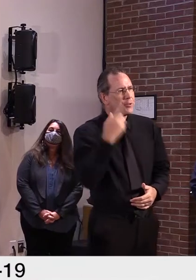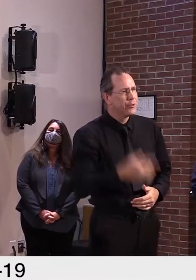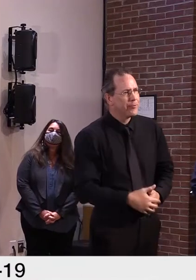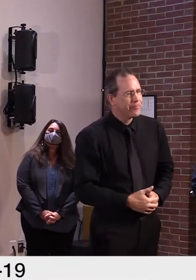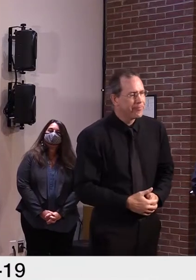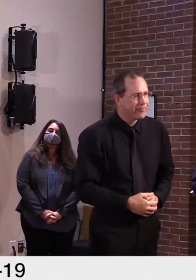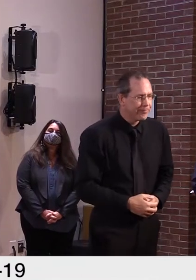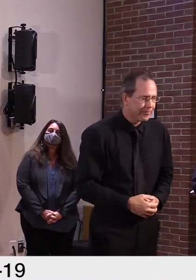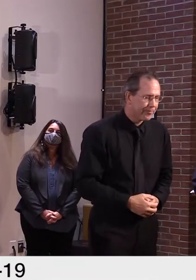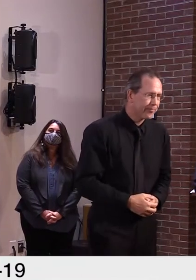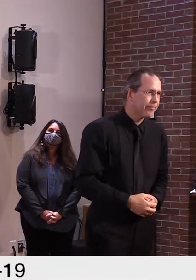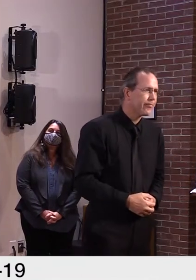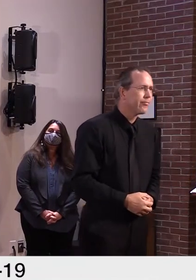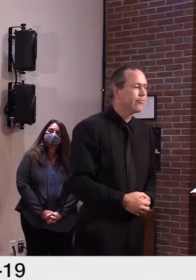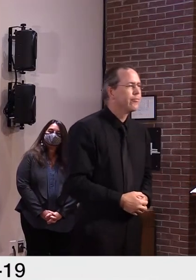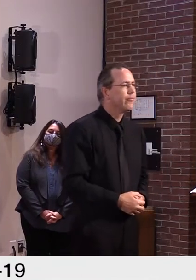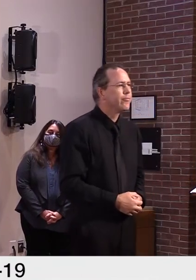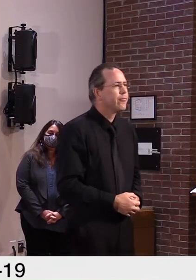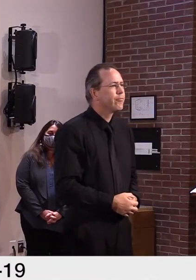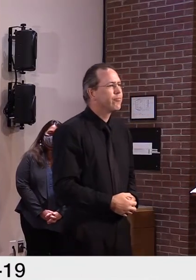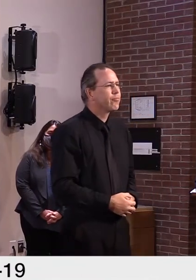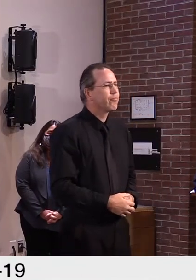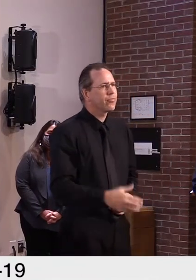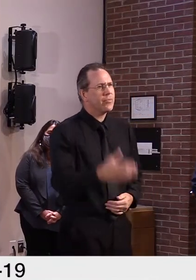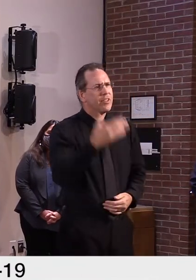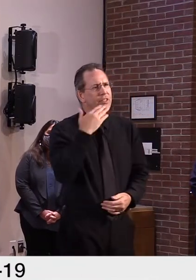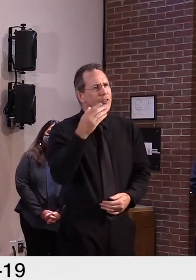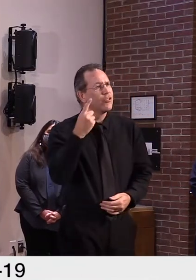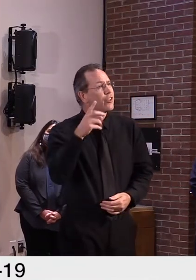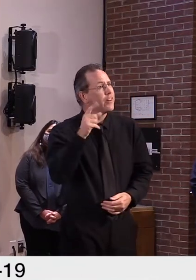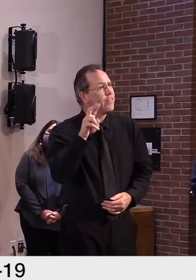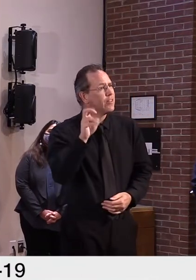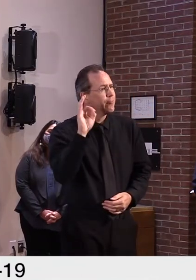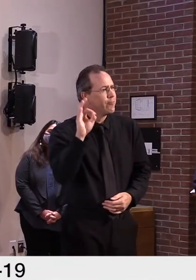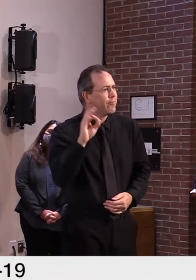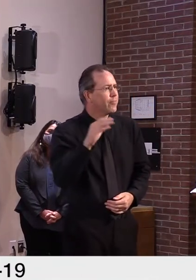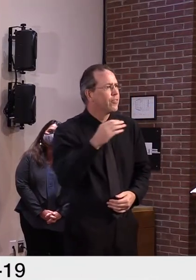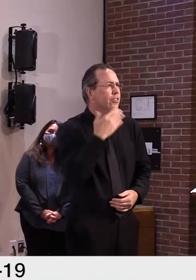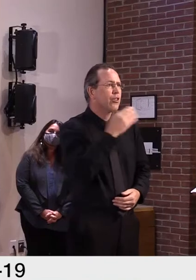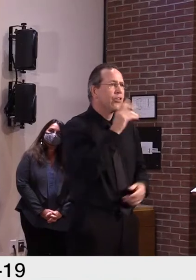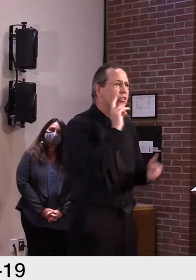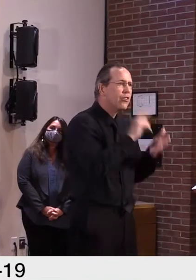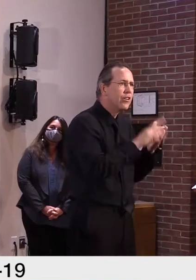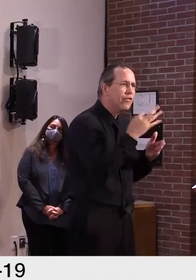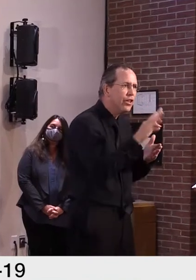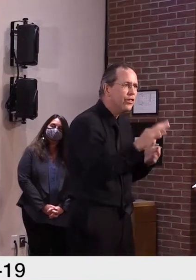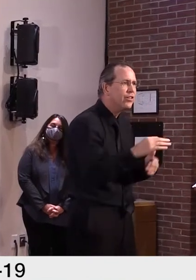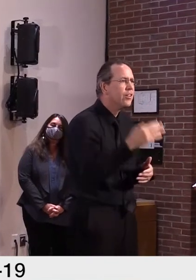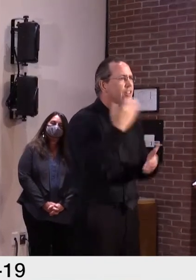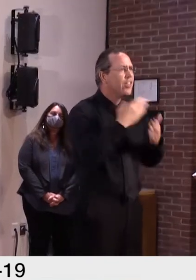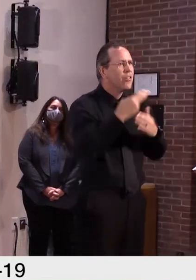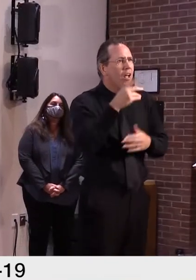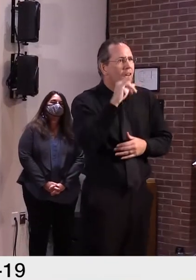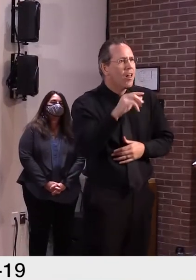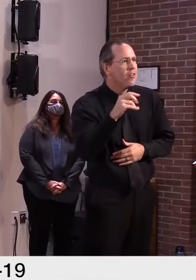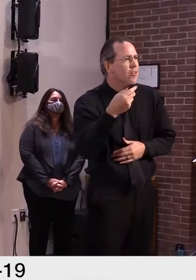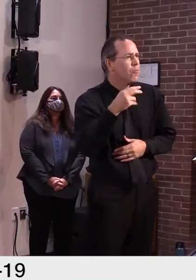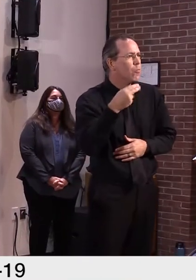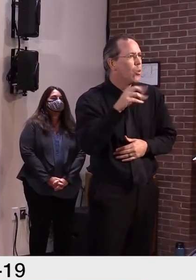Thank you very much, Dr. Levine, Secretary French, Holly. We'll now open up for questions.